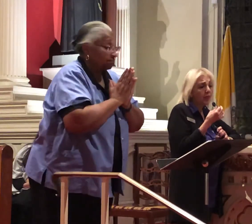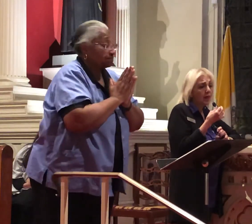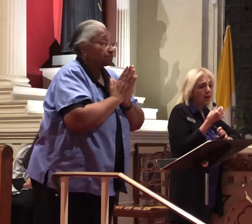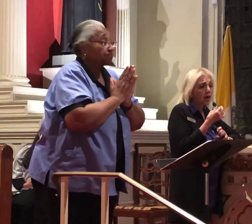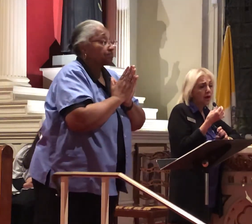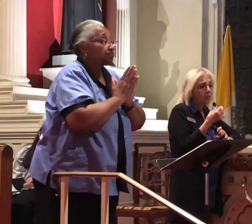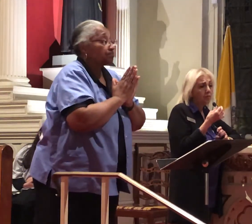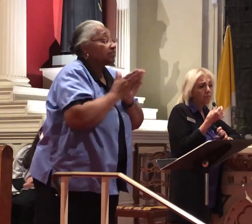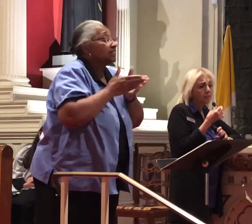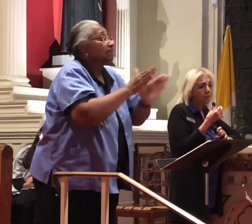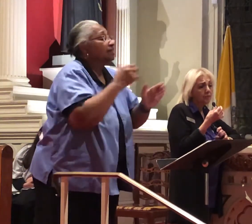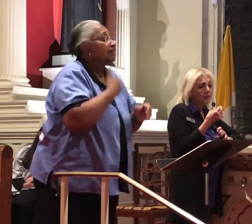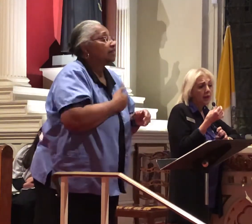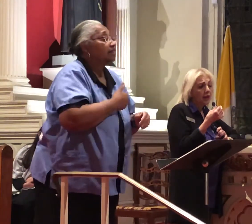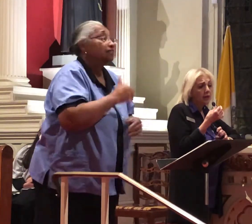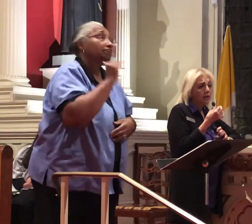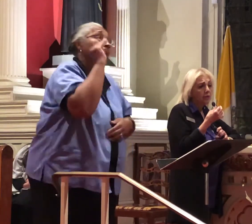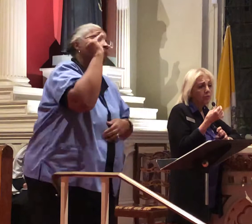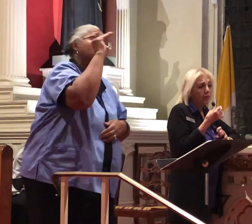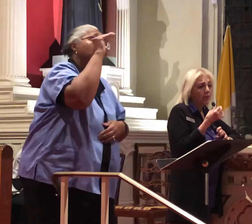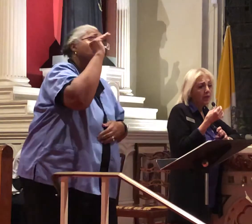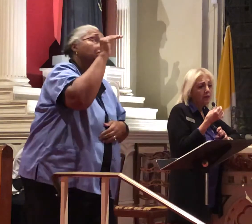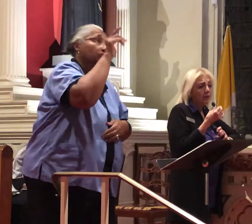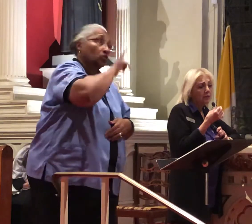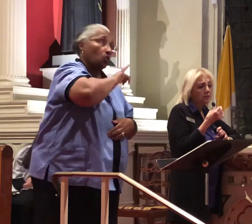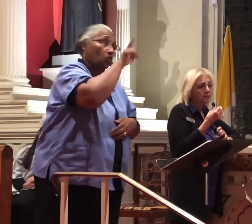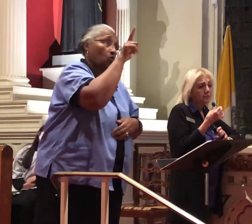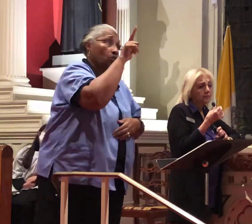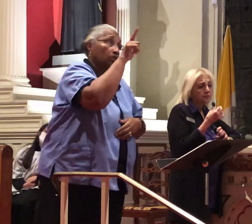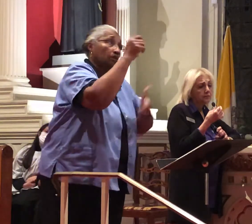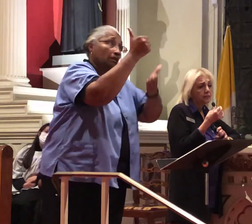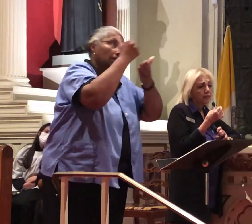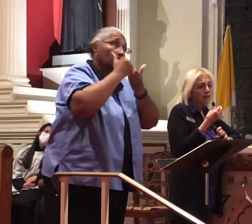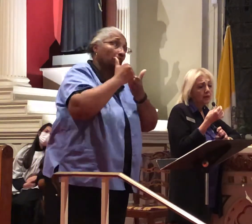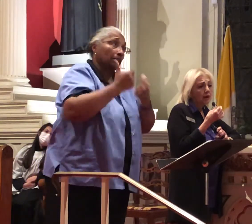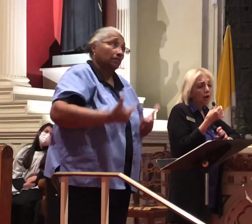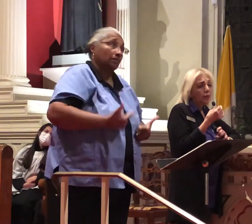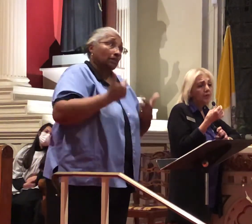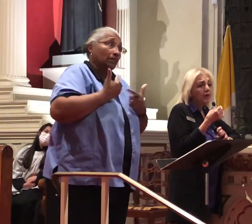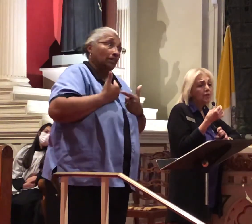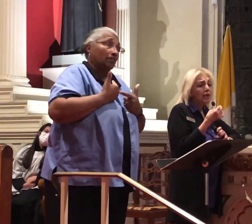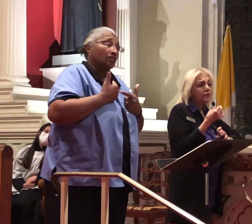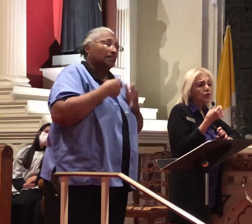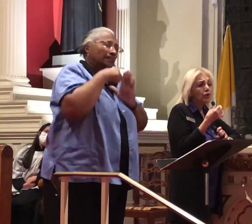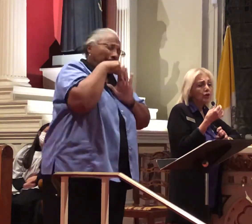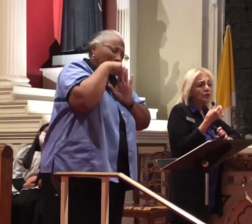let us ask the Lord to help us live deeply this Lent